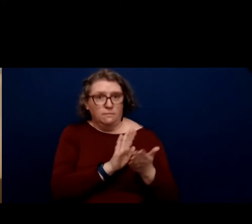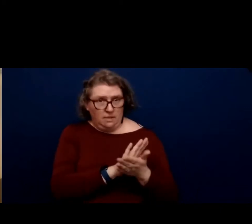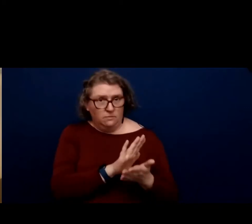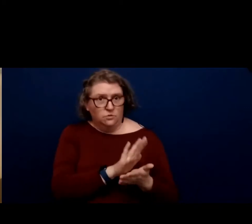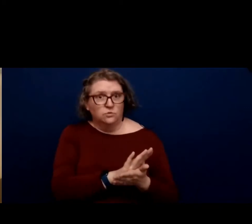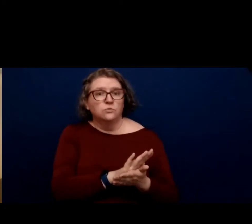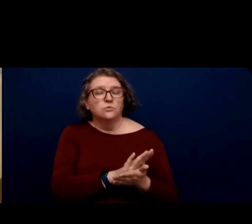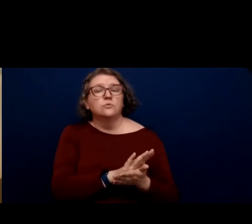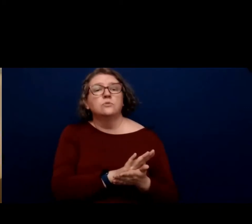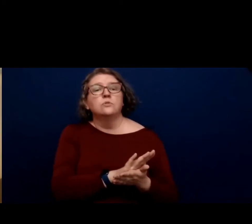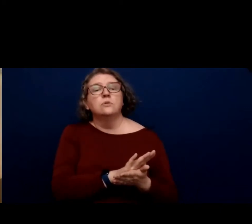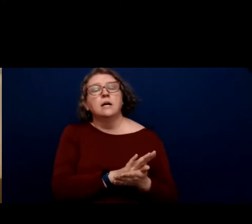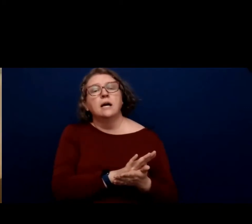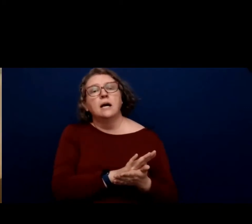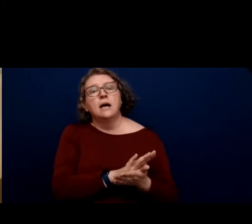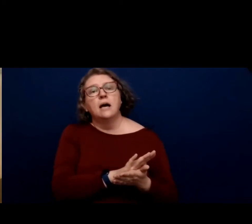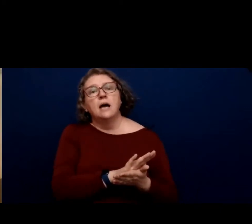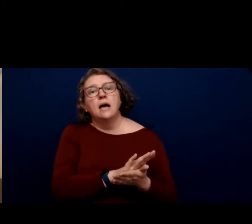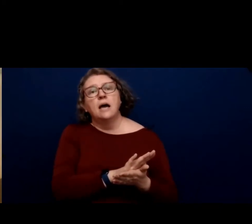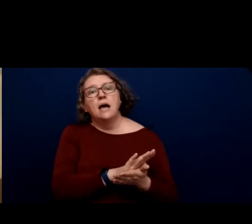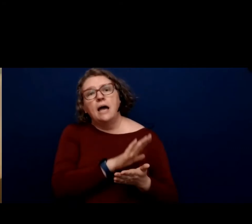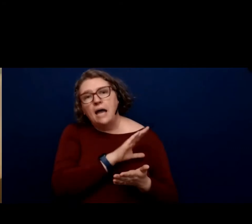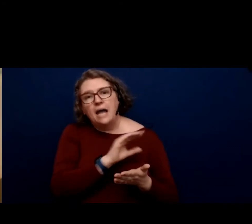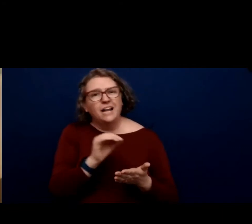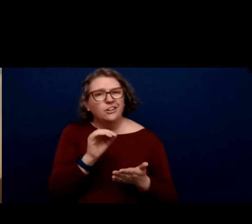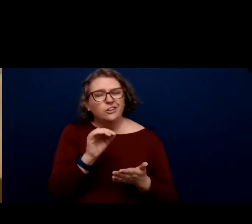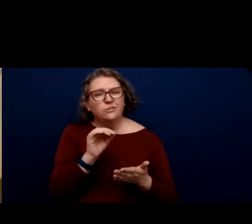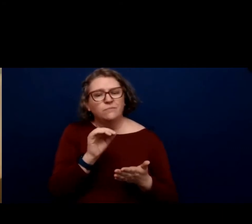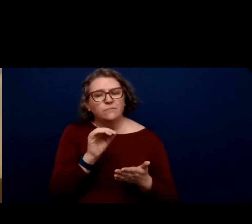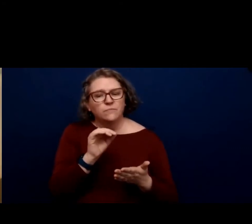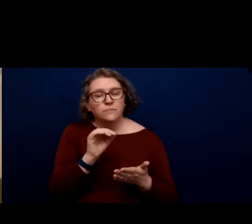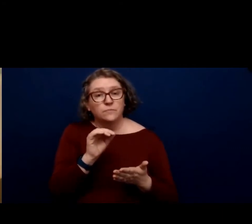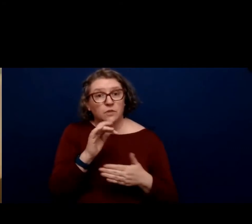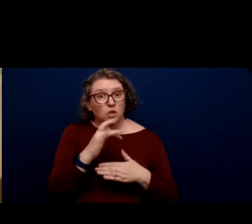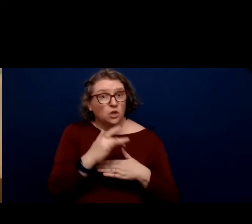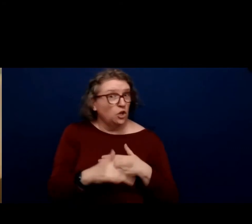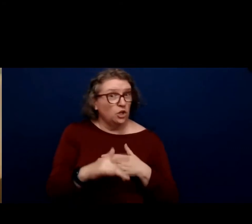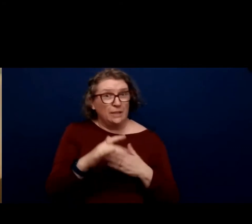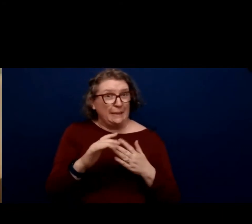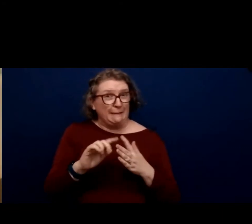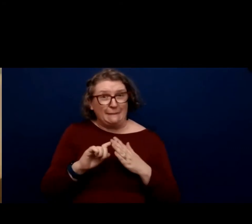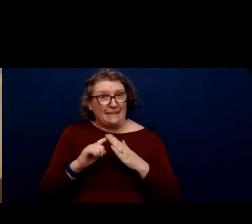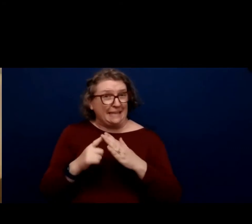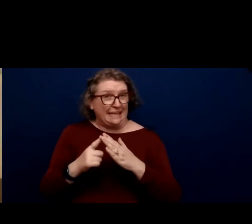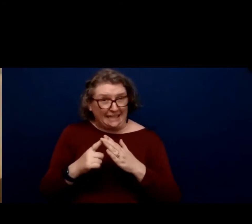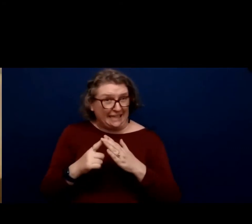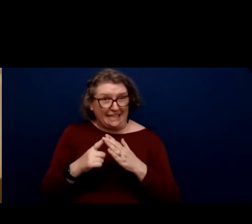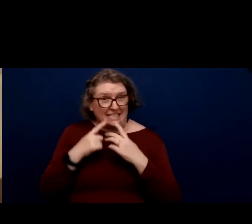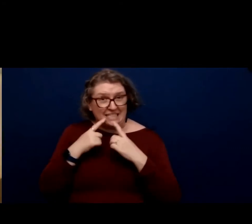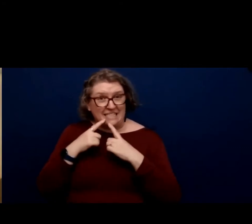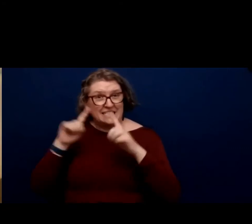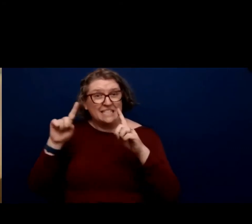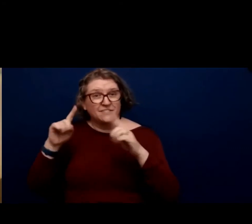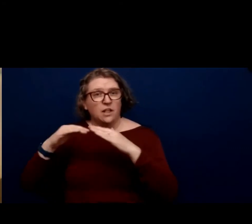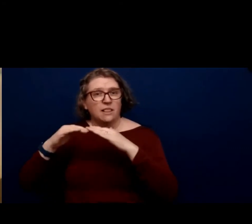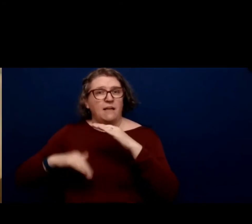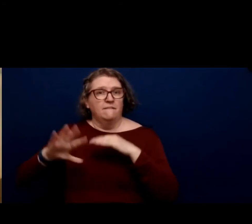And in the early versioning stage, being successful, less than 50% of the time,